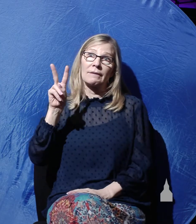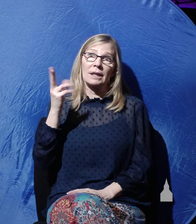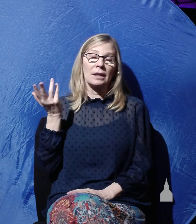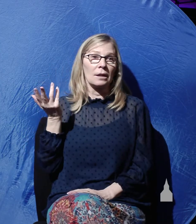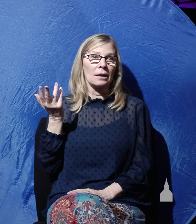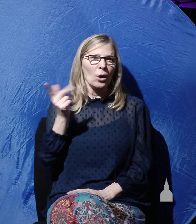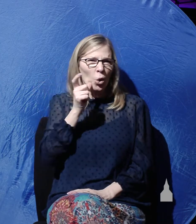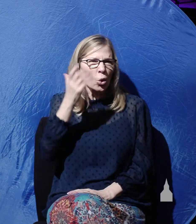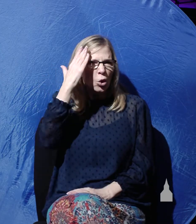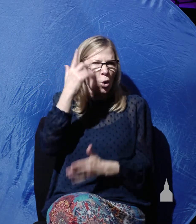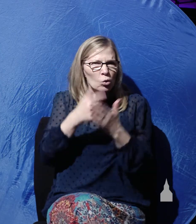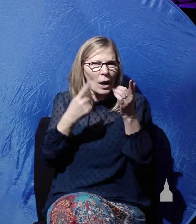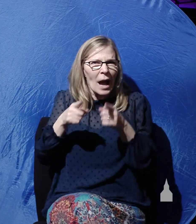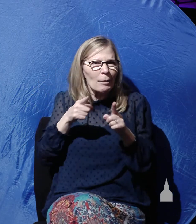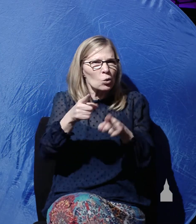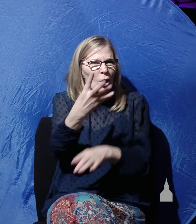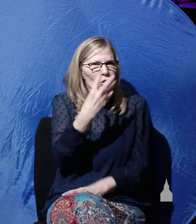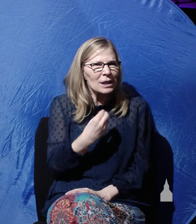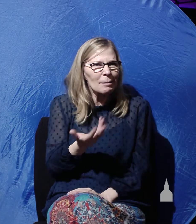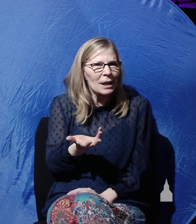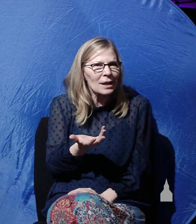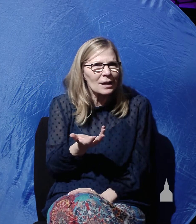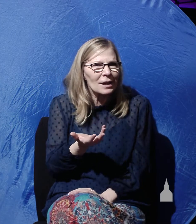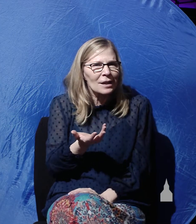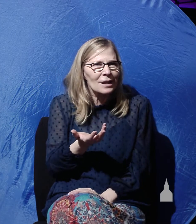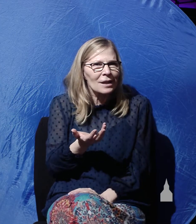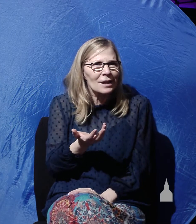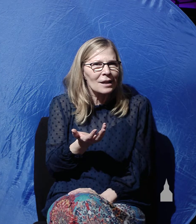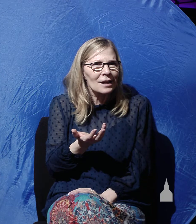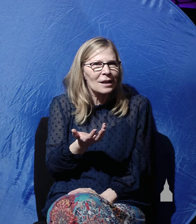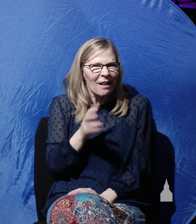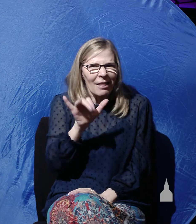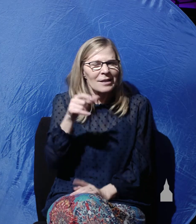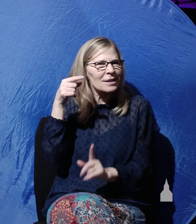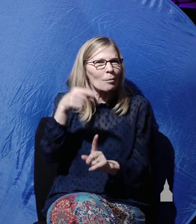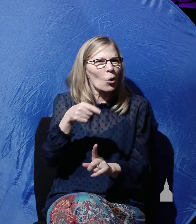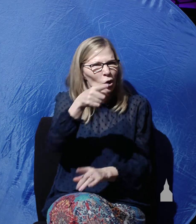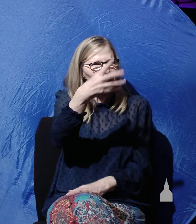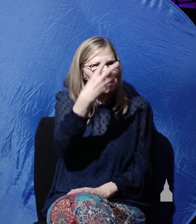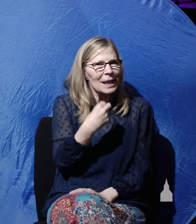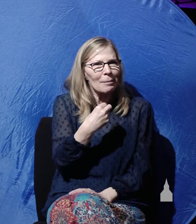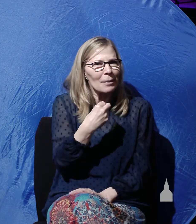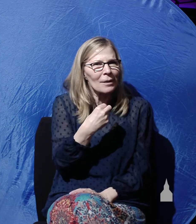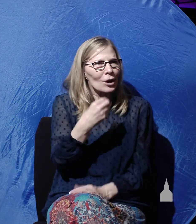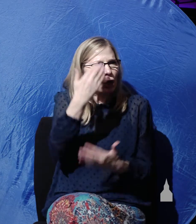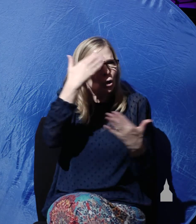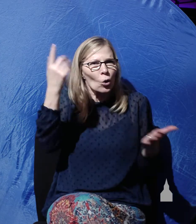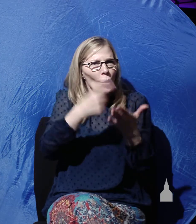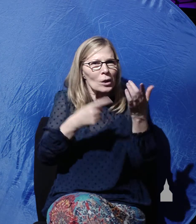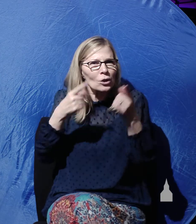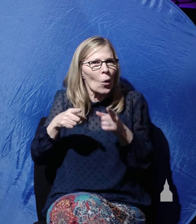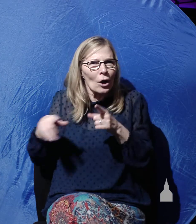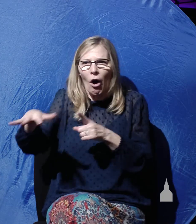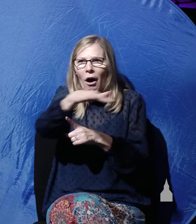Who knows what goes on while you're asleep? That's the point. You're asleep. You don't know what's going on. No one.